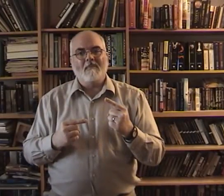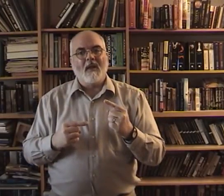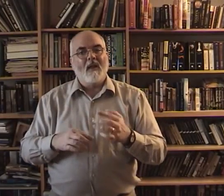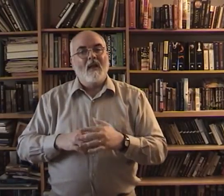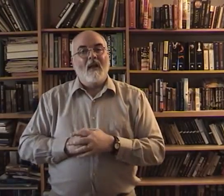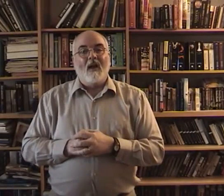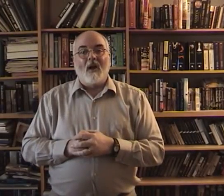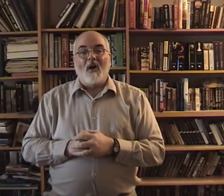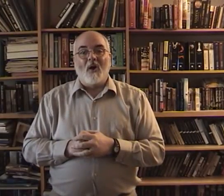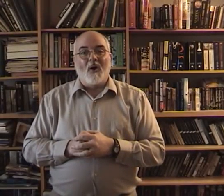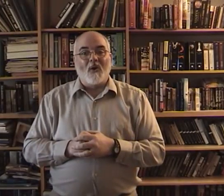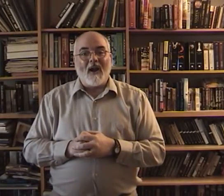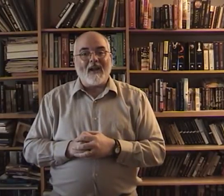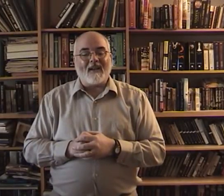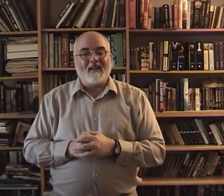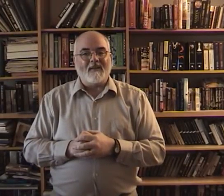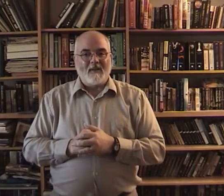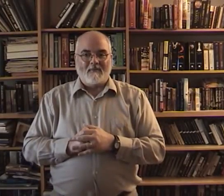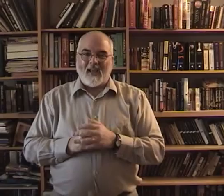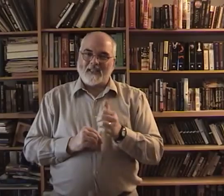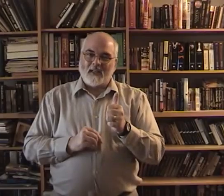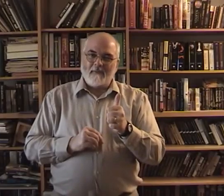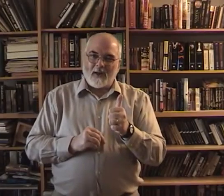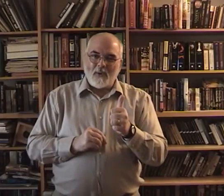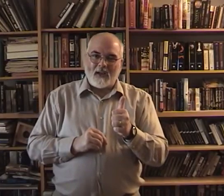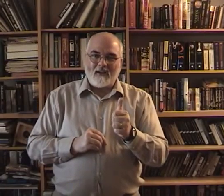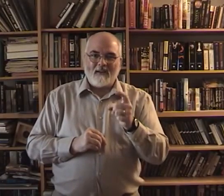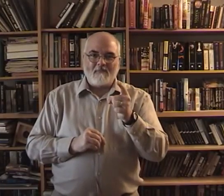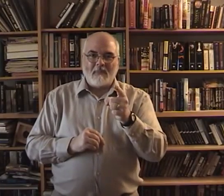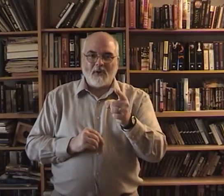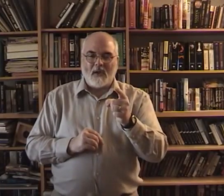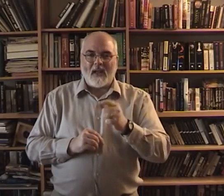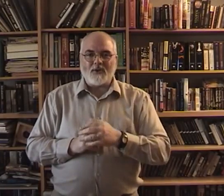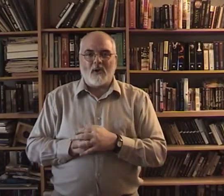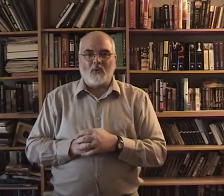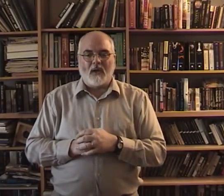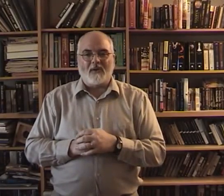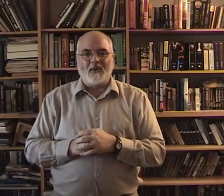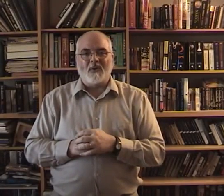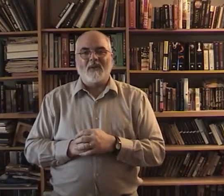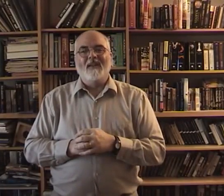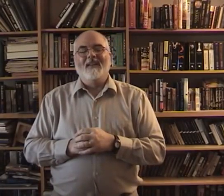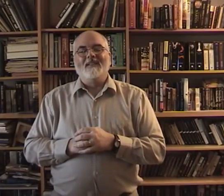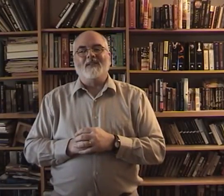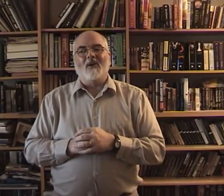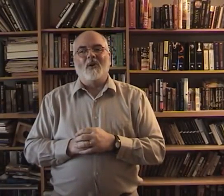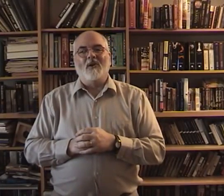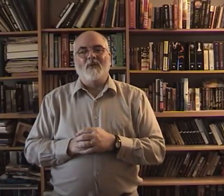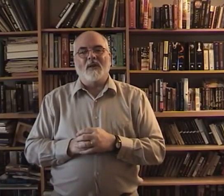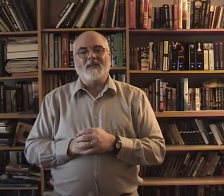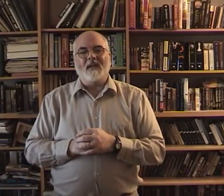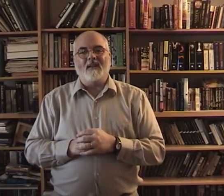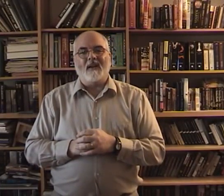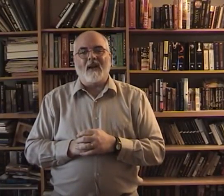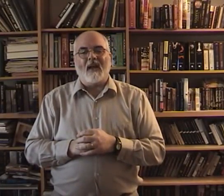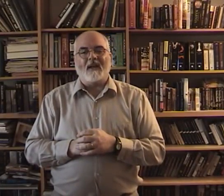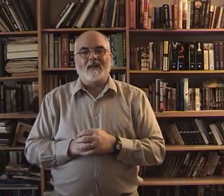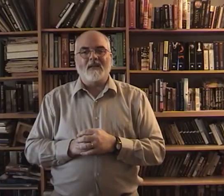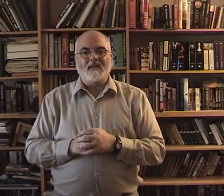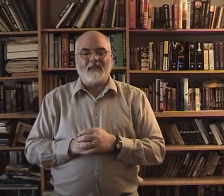all right that's a little bit quick but you'll catch on quick too so looking forward to seeing you there at LTC